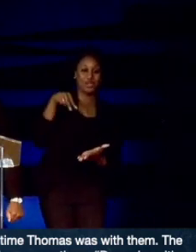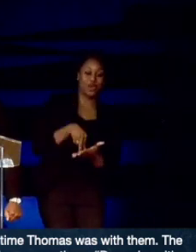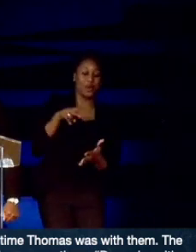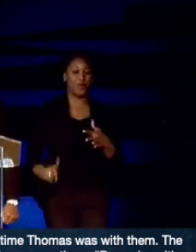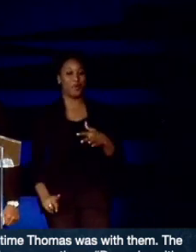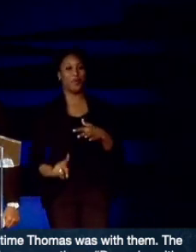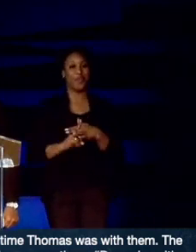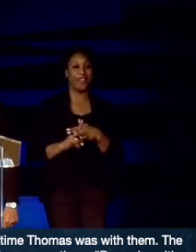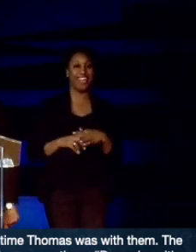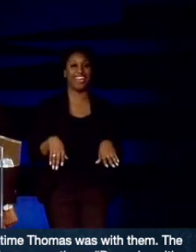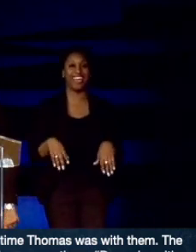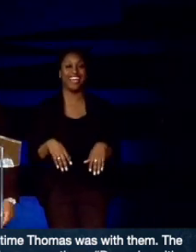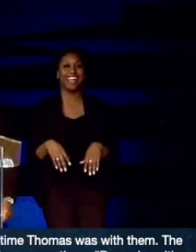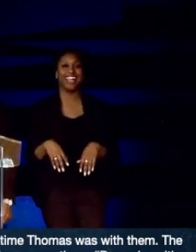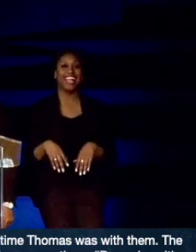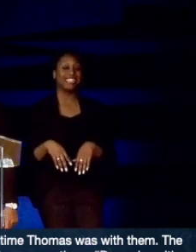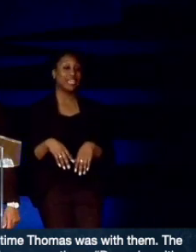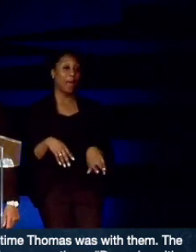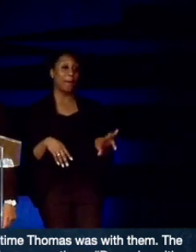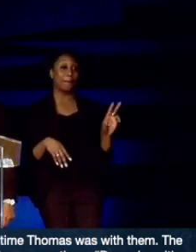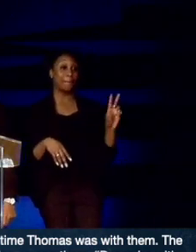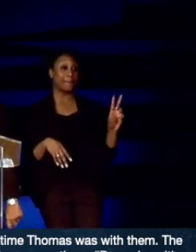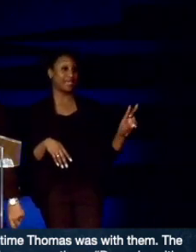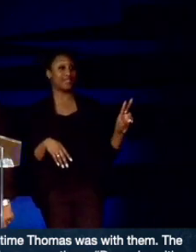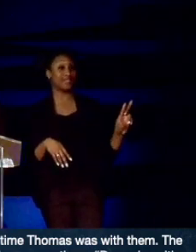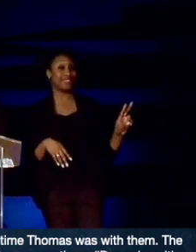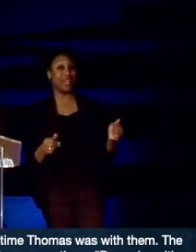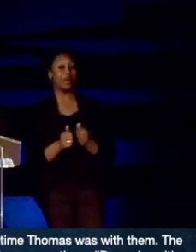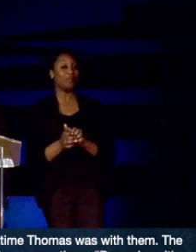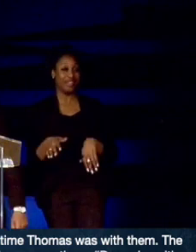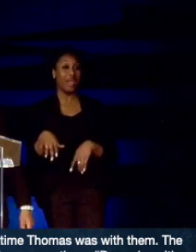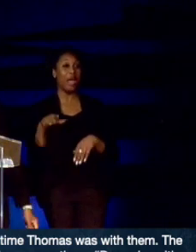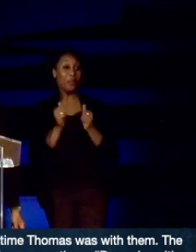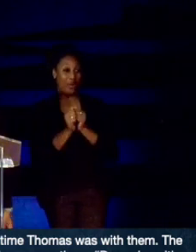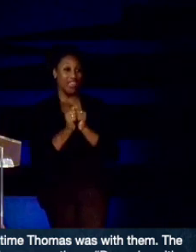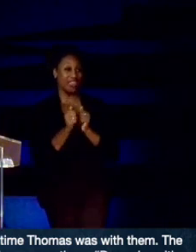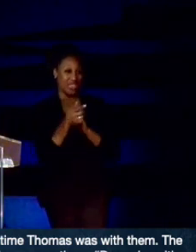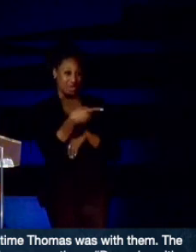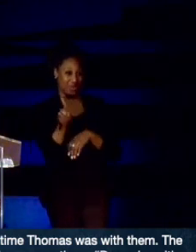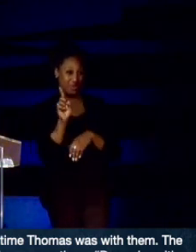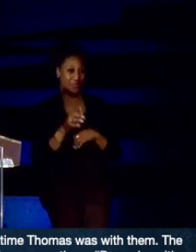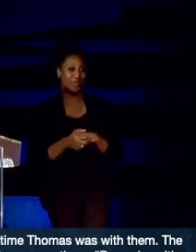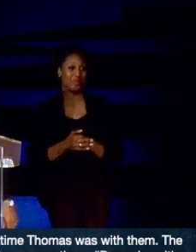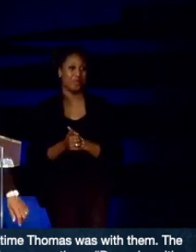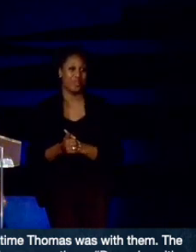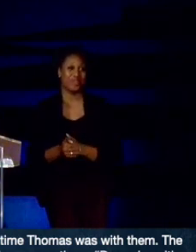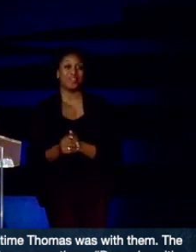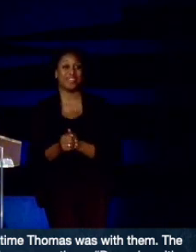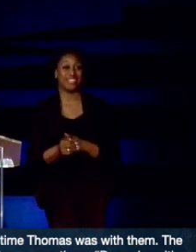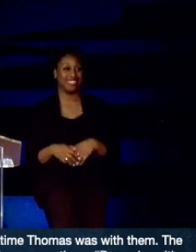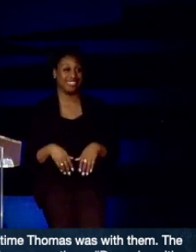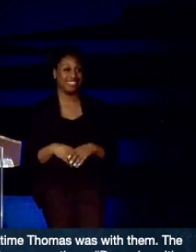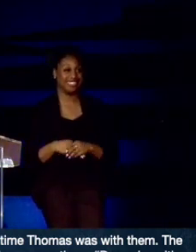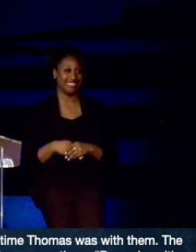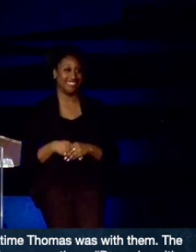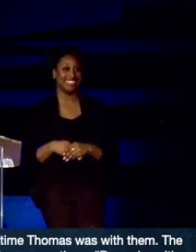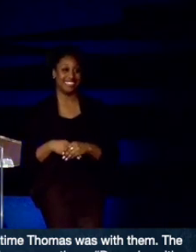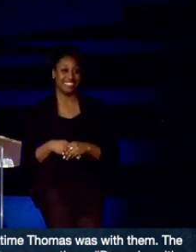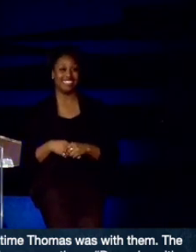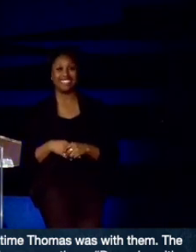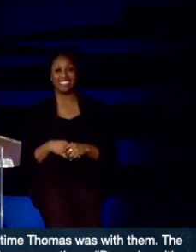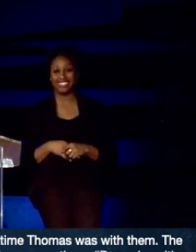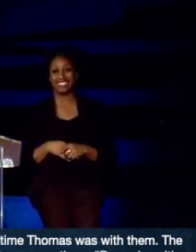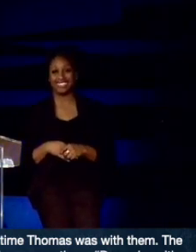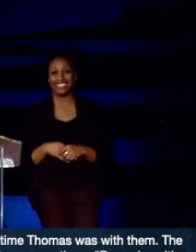And Jesus said, peace be with you. I want you to come on, help me in the room really